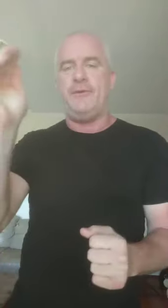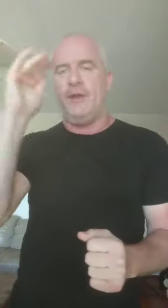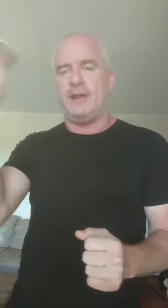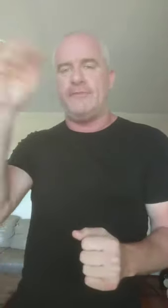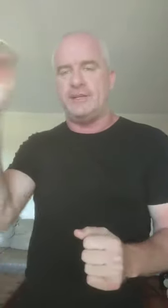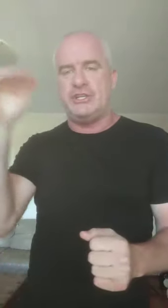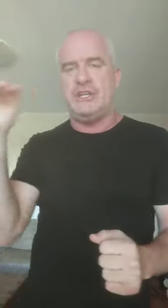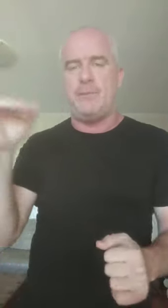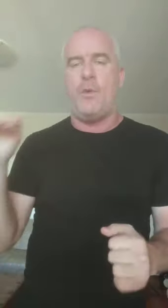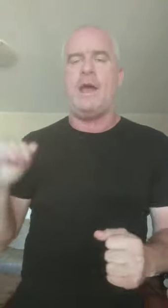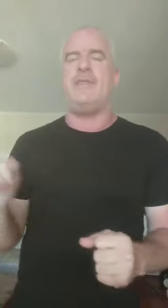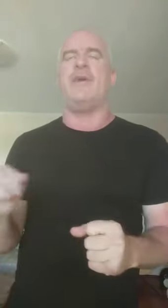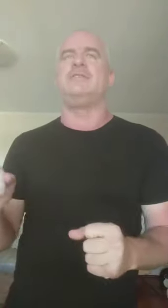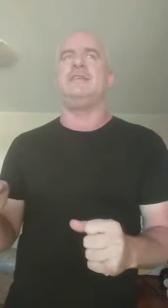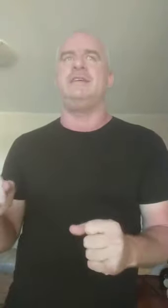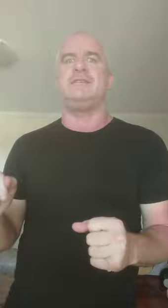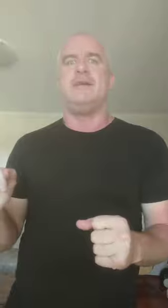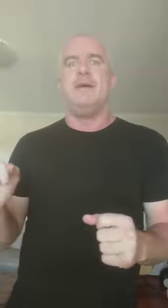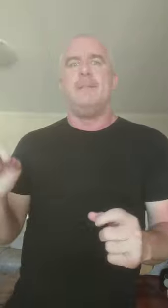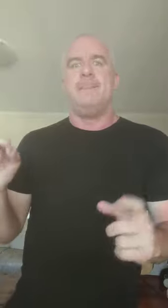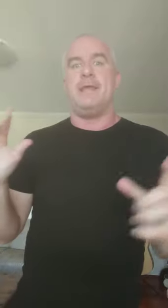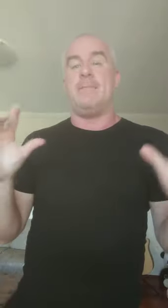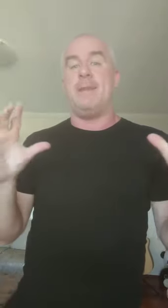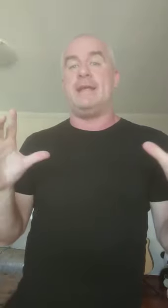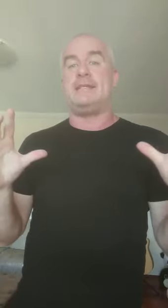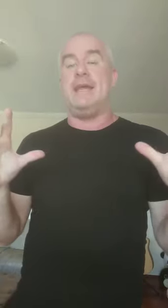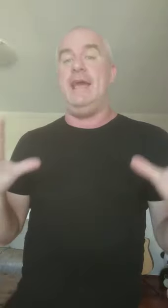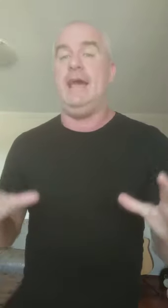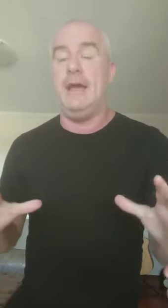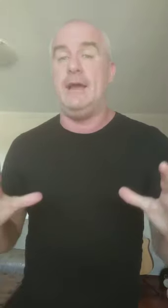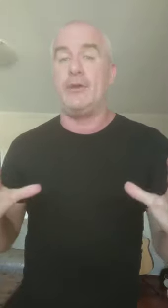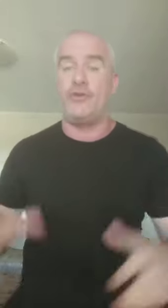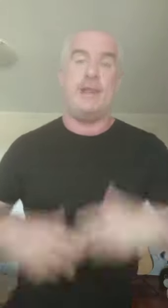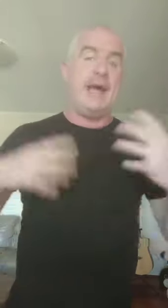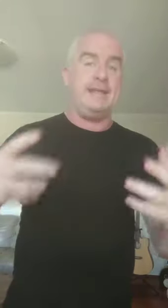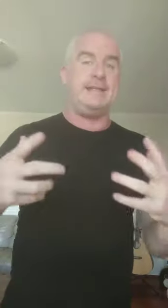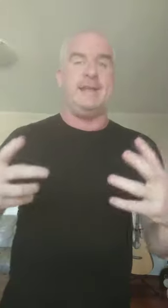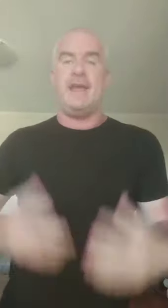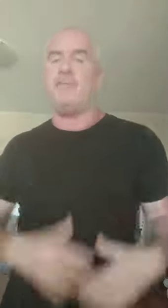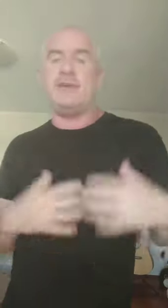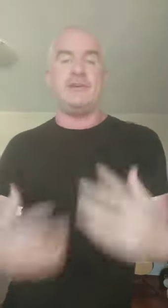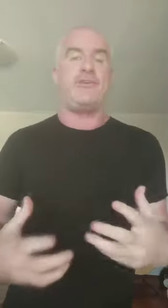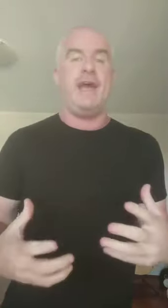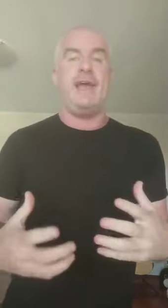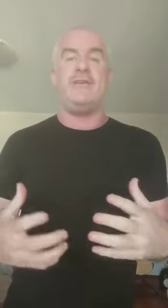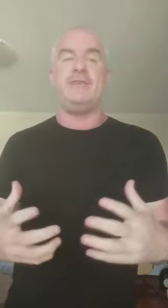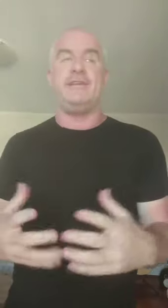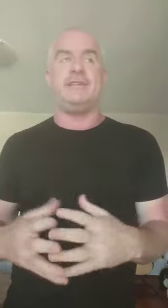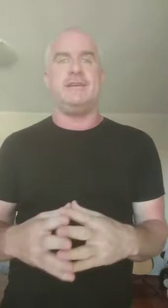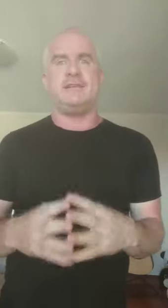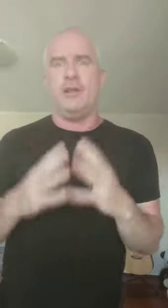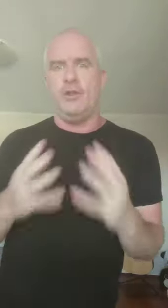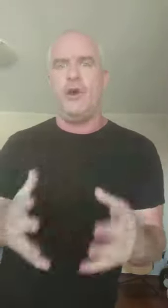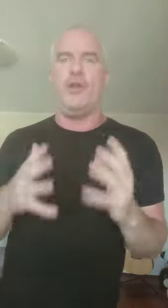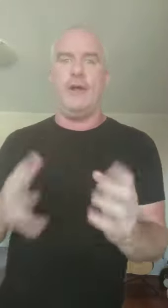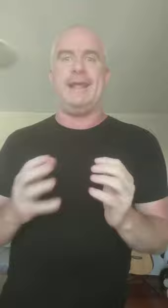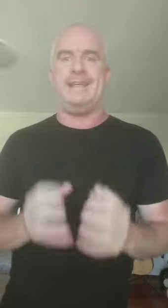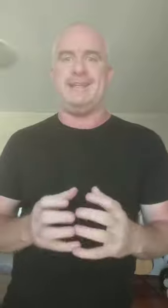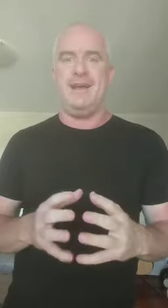feel like if I chip away at those things, then it makes creating and being creator of these things a lot, lot easier.